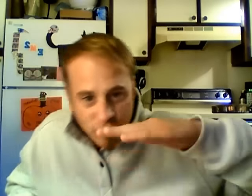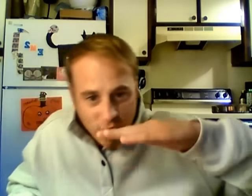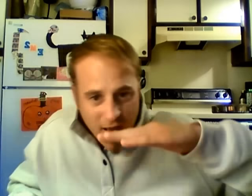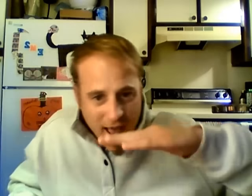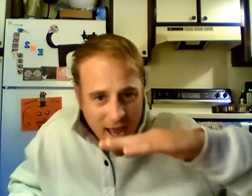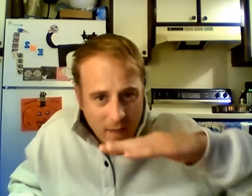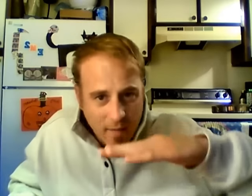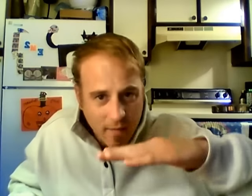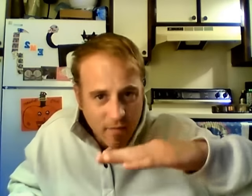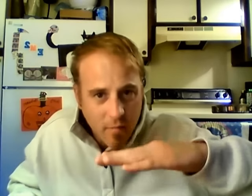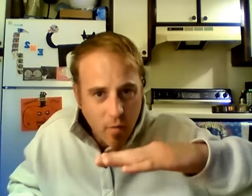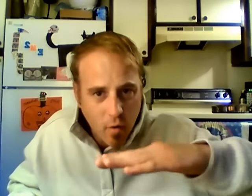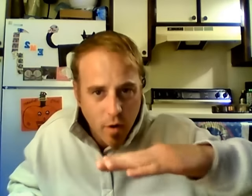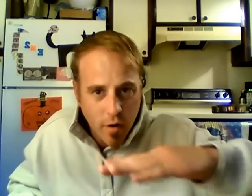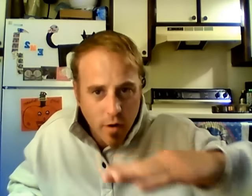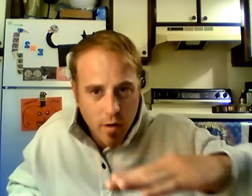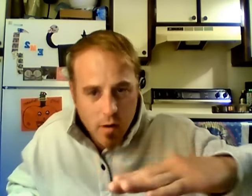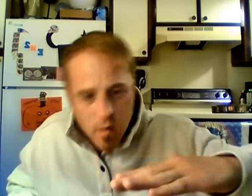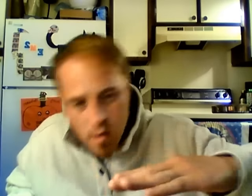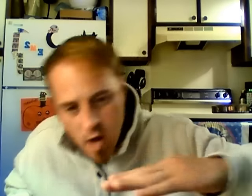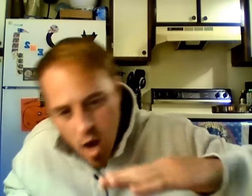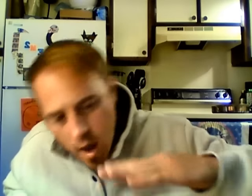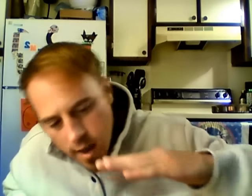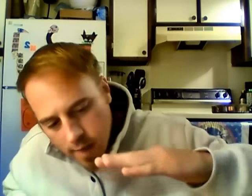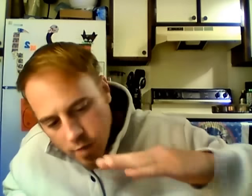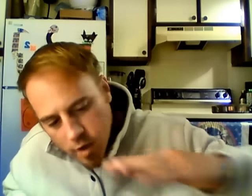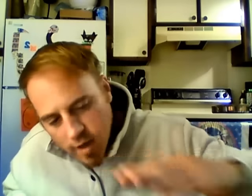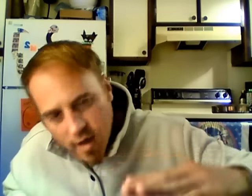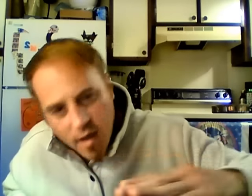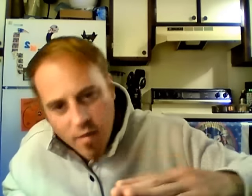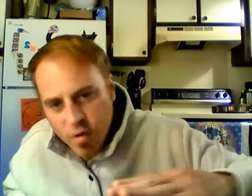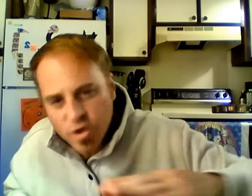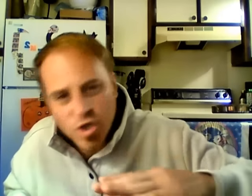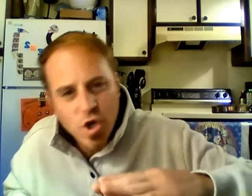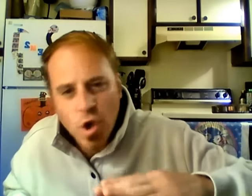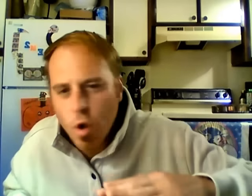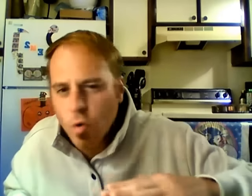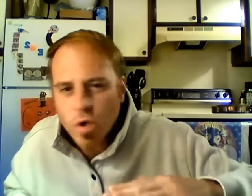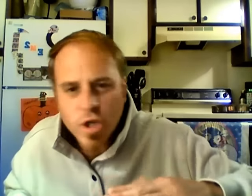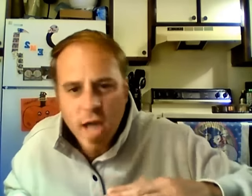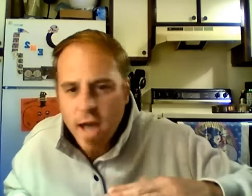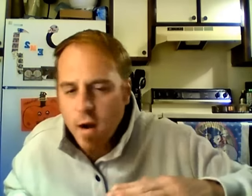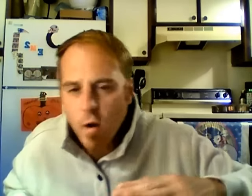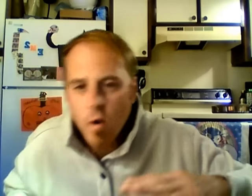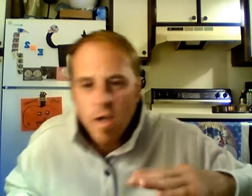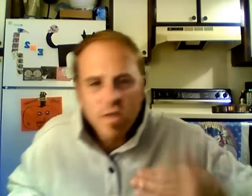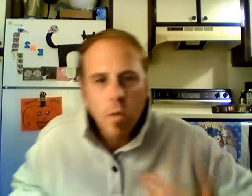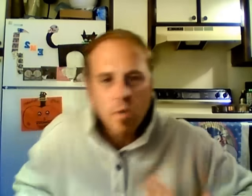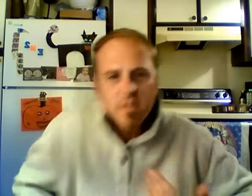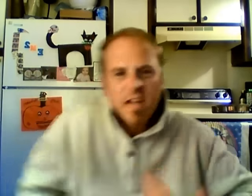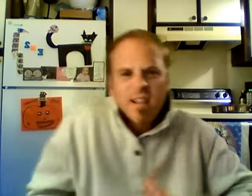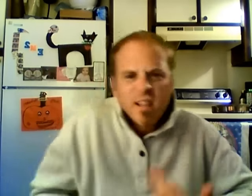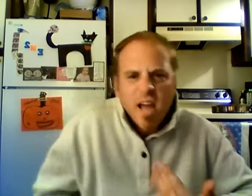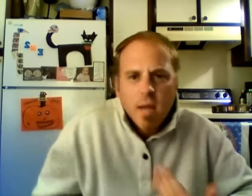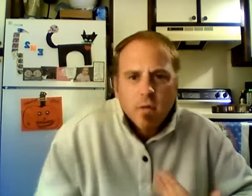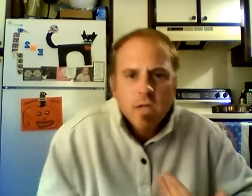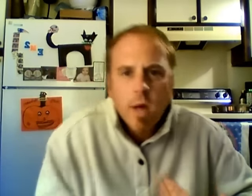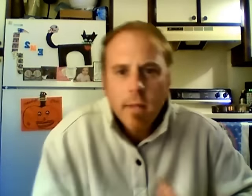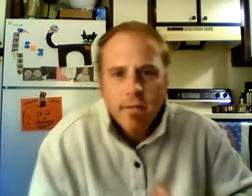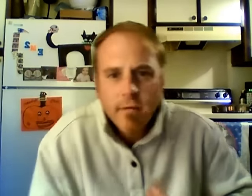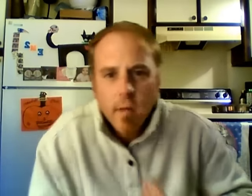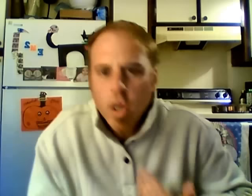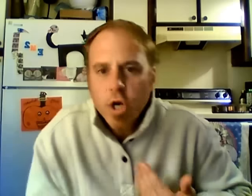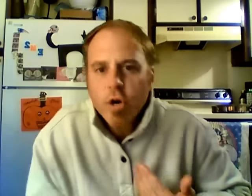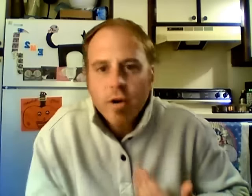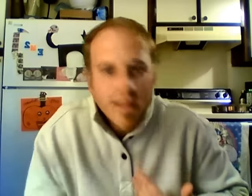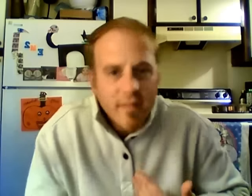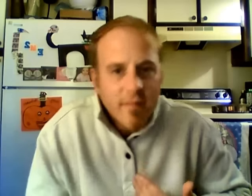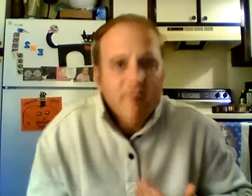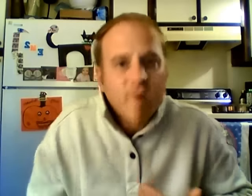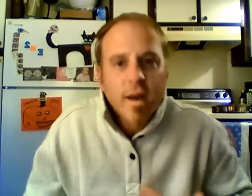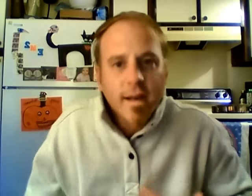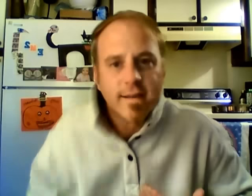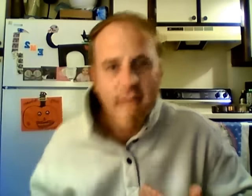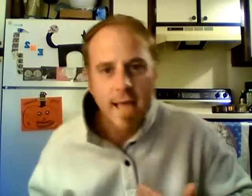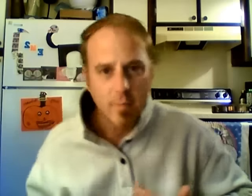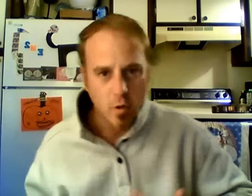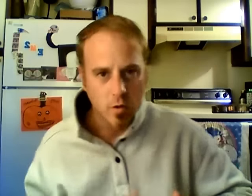right above the board and I'm looking, there's no shadow. It's almost like the light was coming from underneath the fricking table,